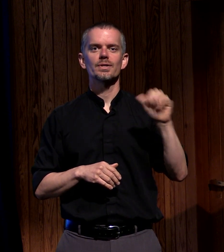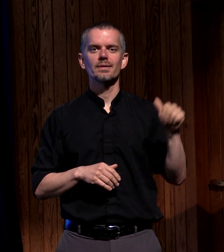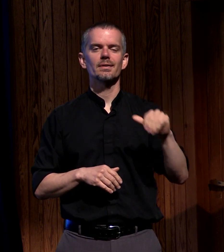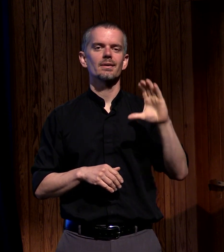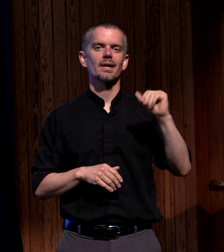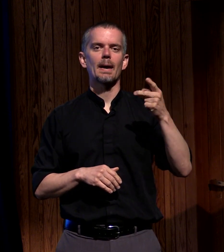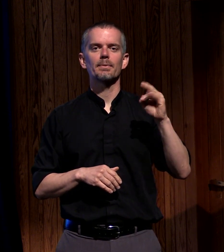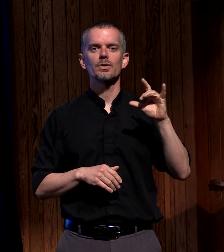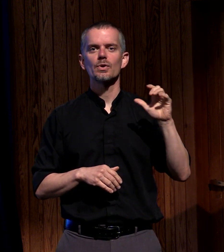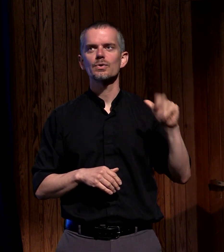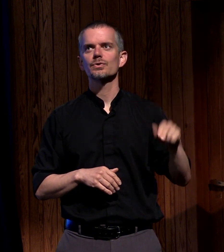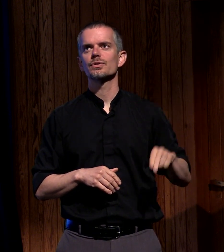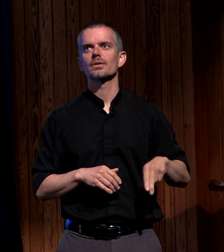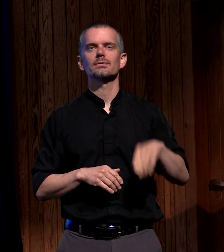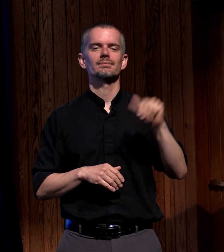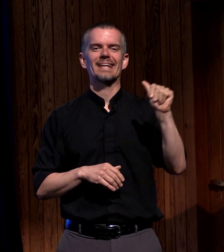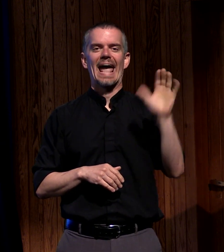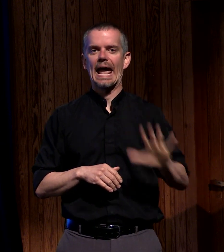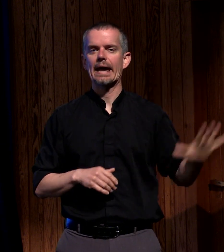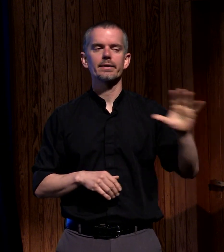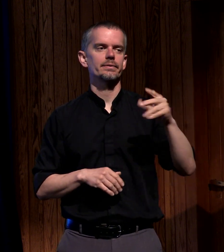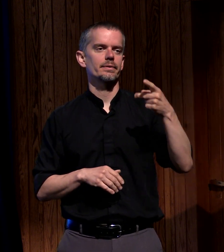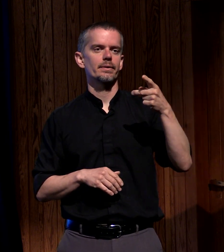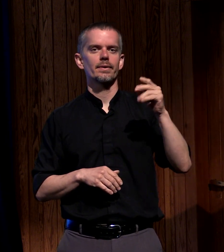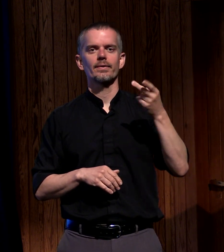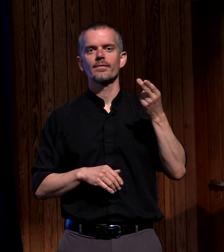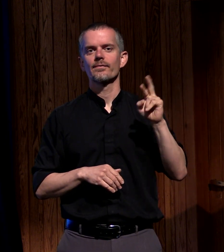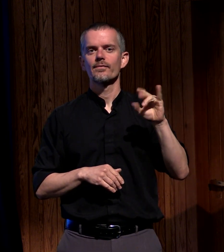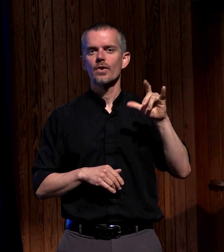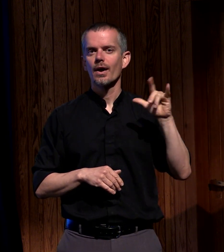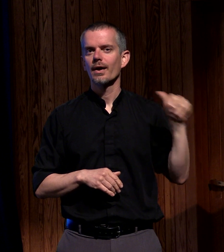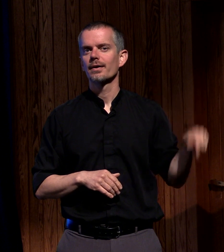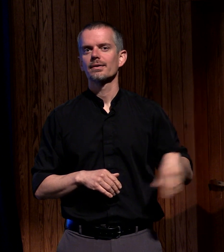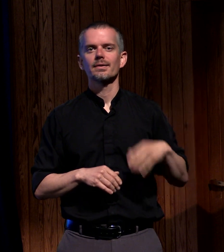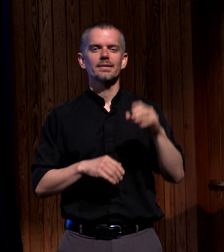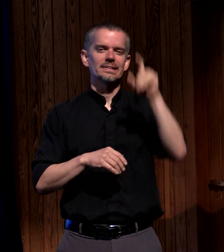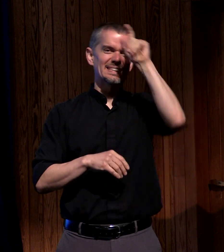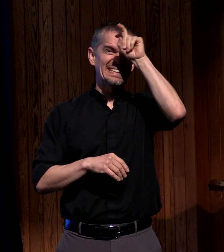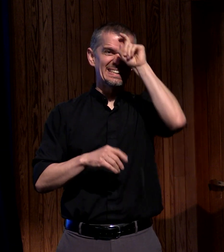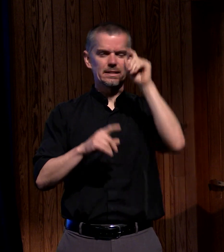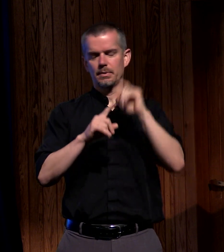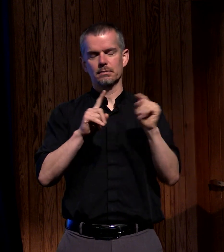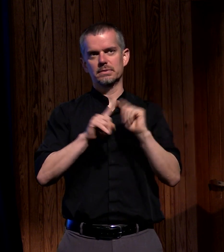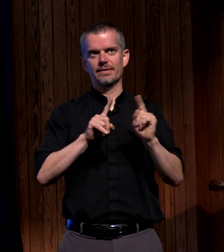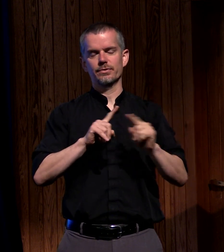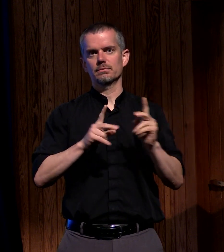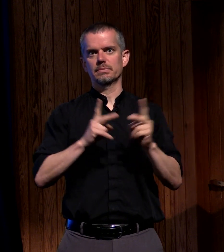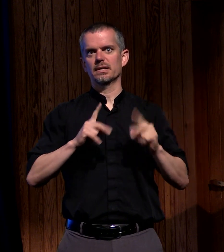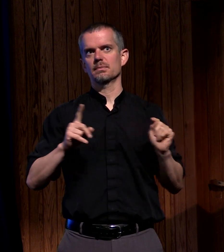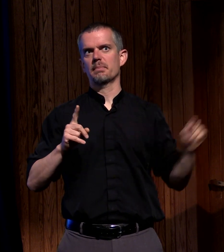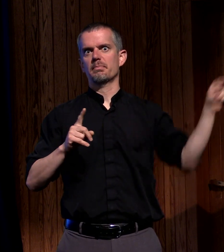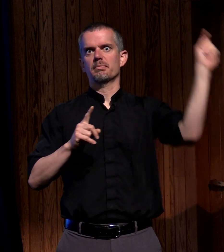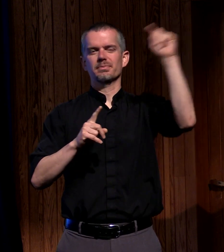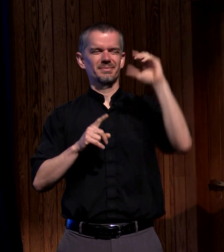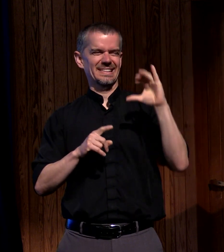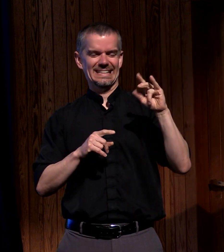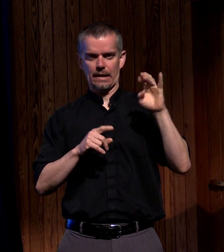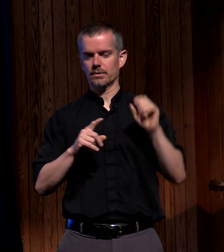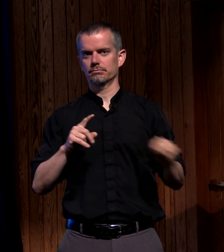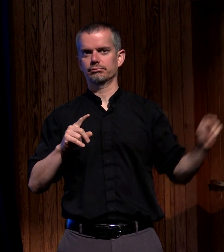province of Asia Pergia and Pamphylia Egypt and the areas of Libya around Cyrene visitors from Rome